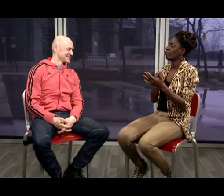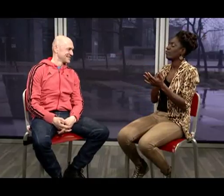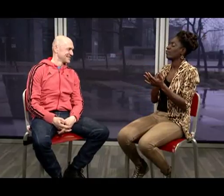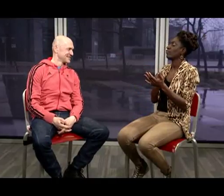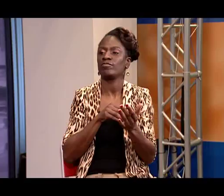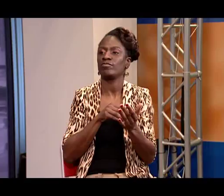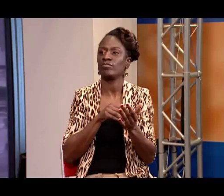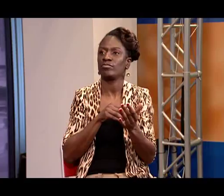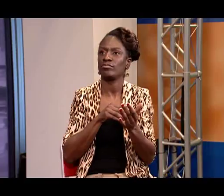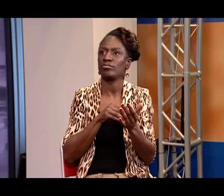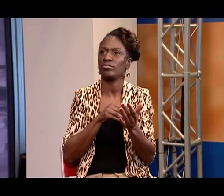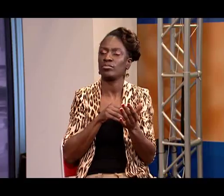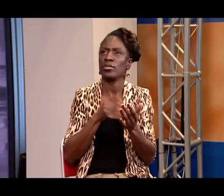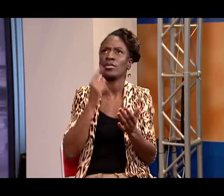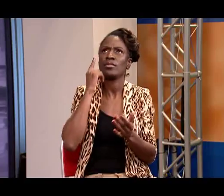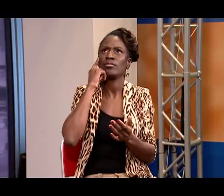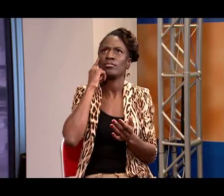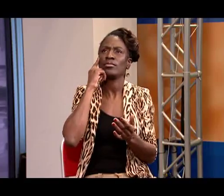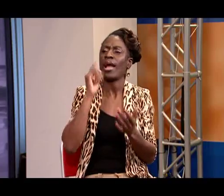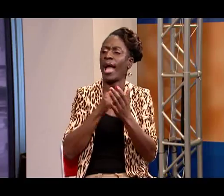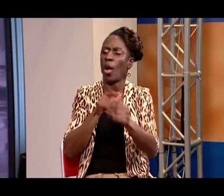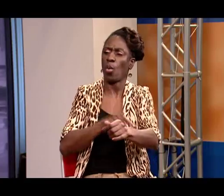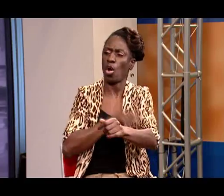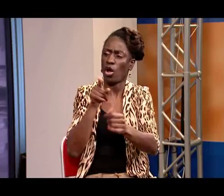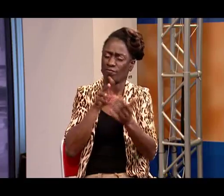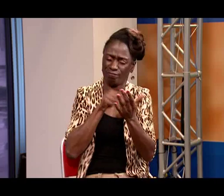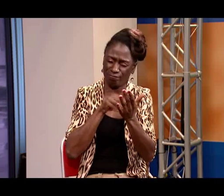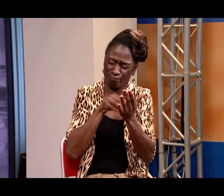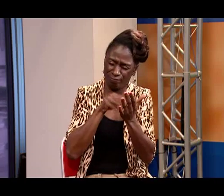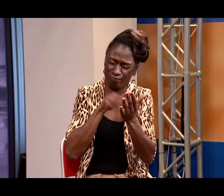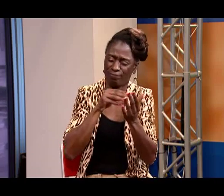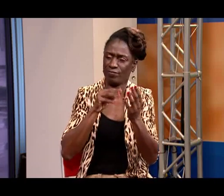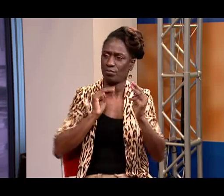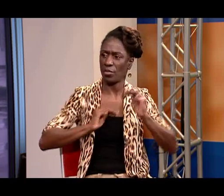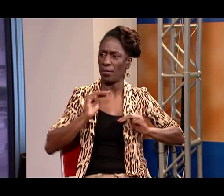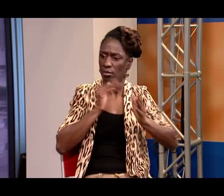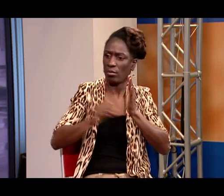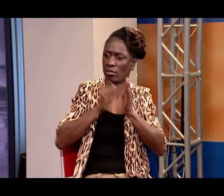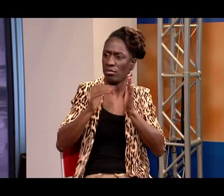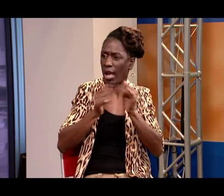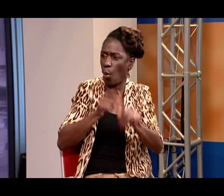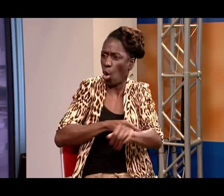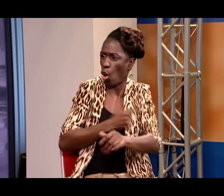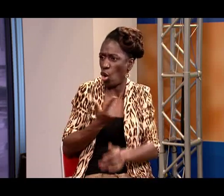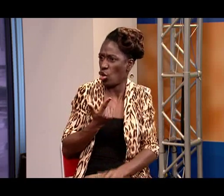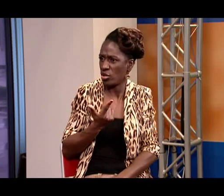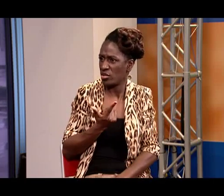How long did it take you? How long did you spend learning mime artistry?